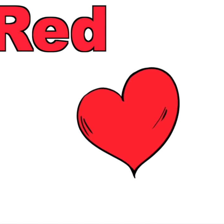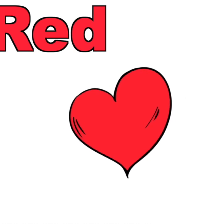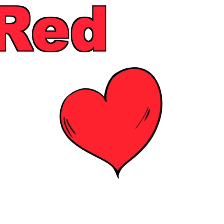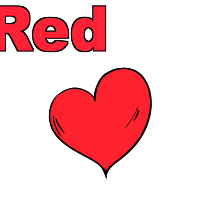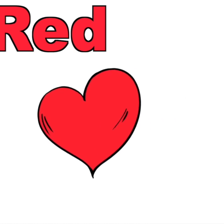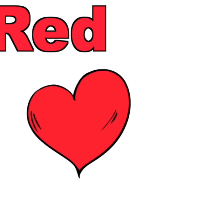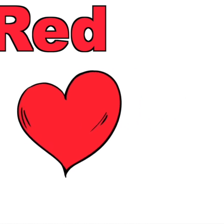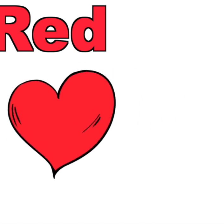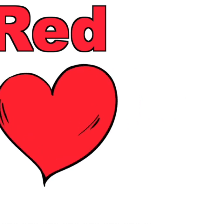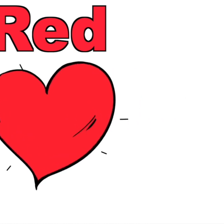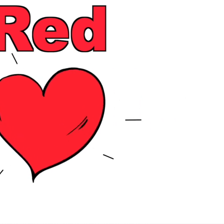Red